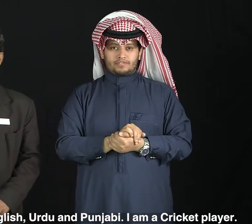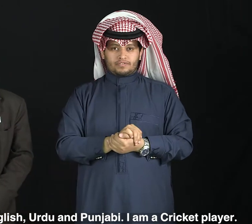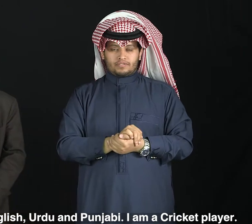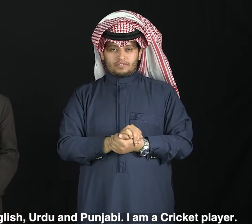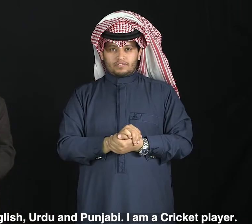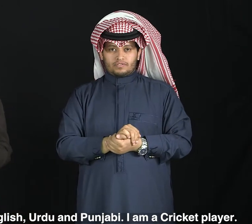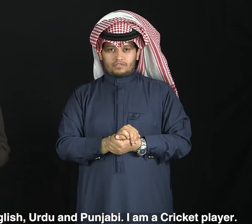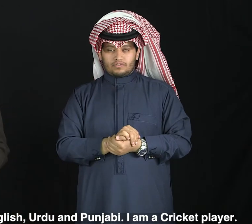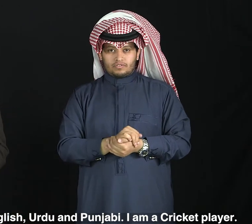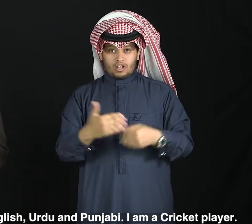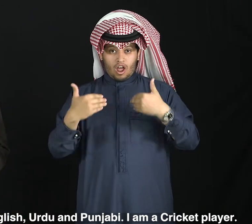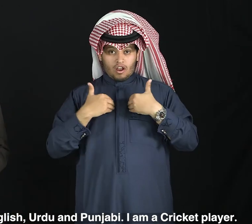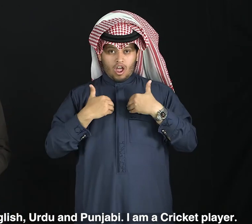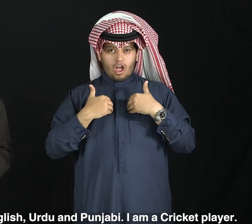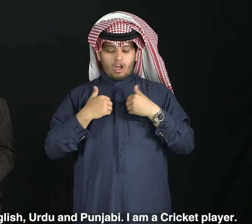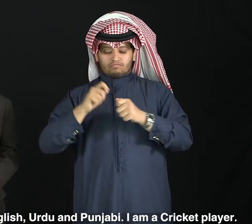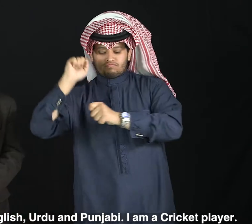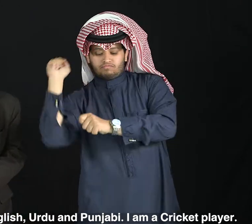I am a cricket player.